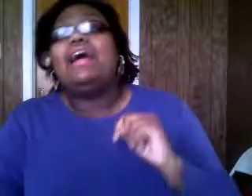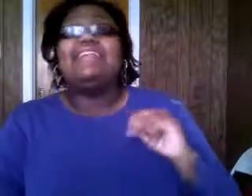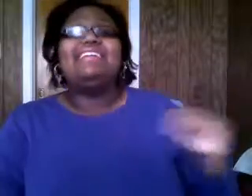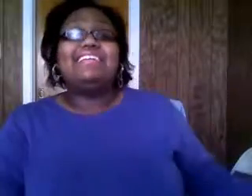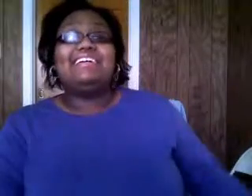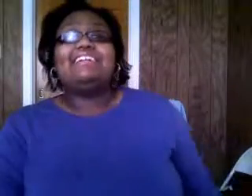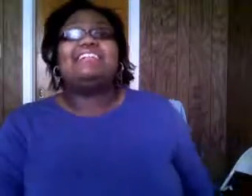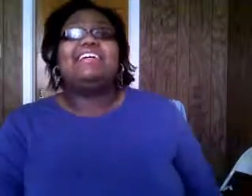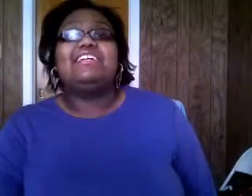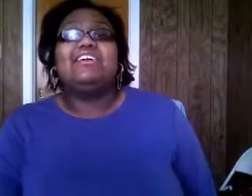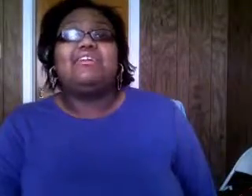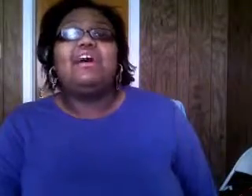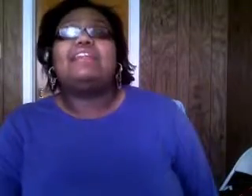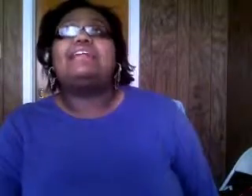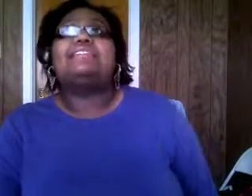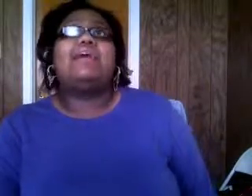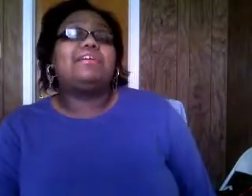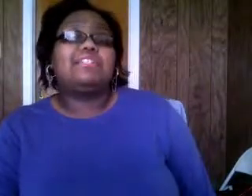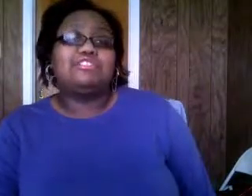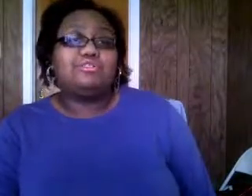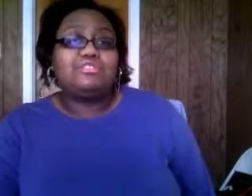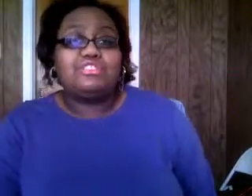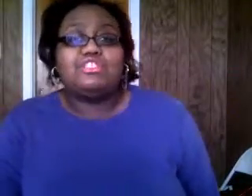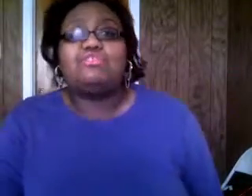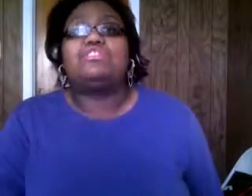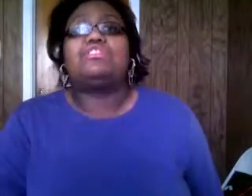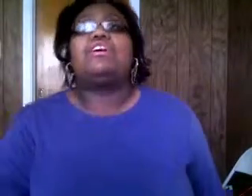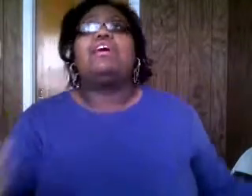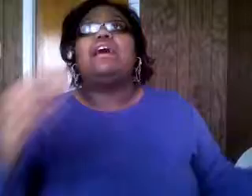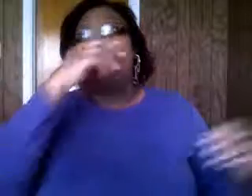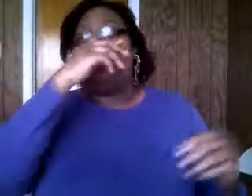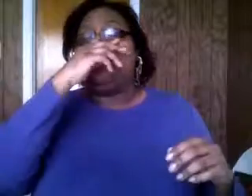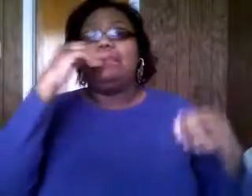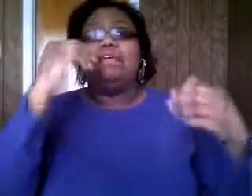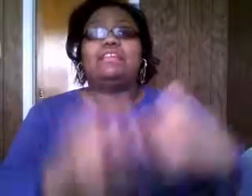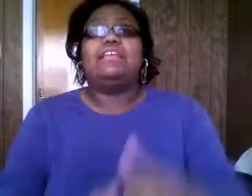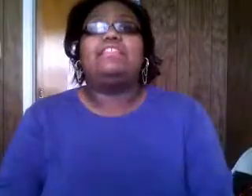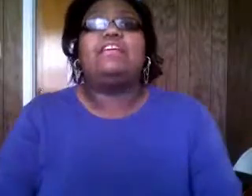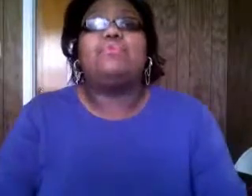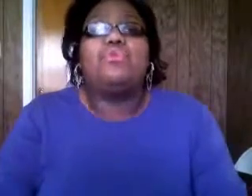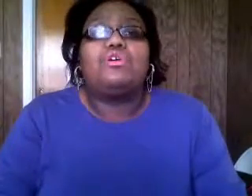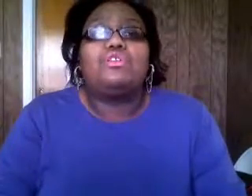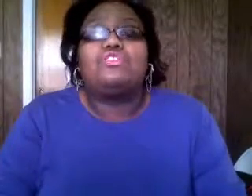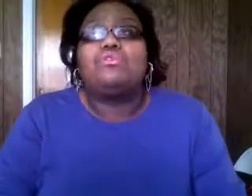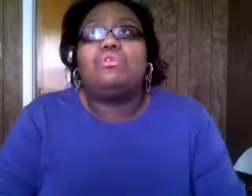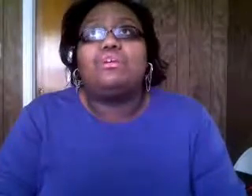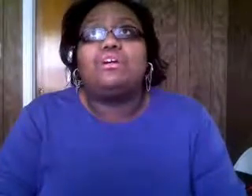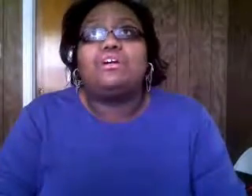i think it is you know a lot of time as churches churches um they they think more so on uh